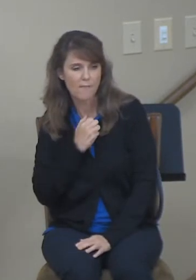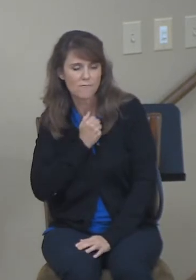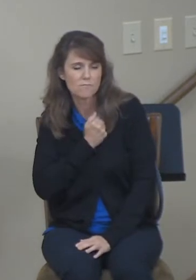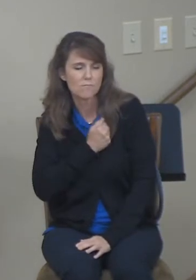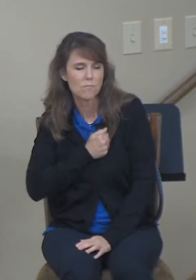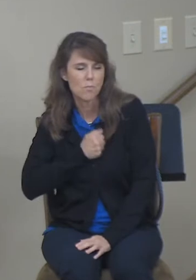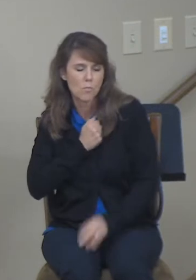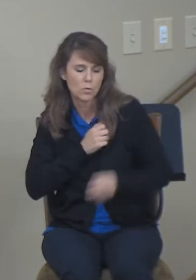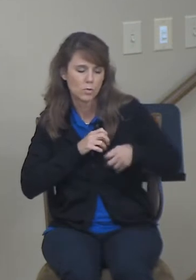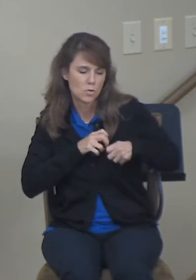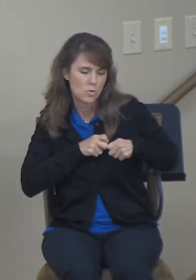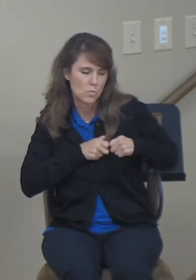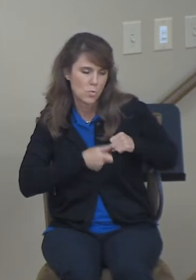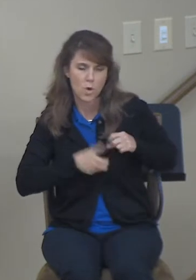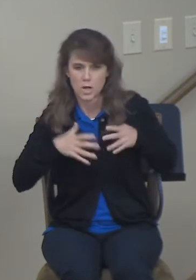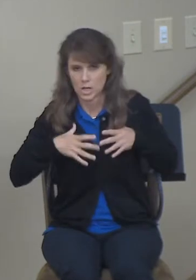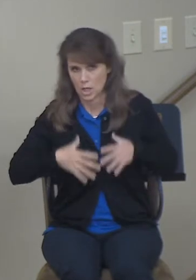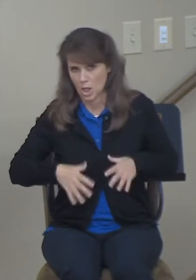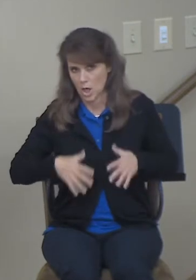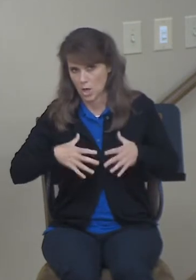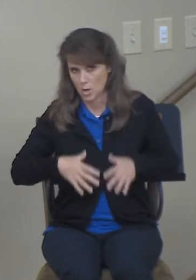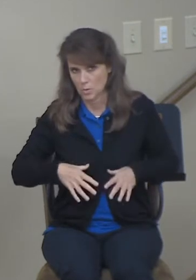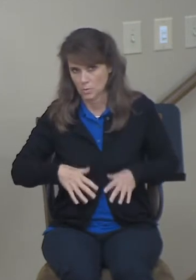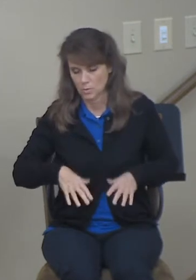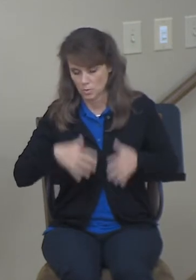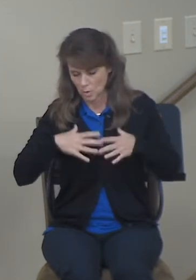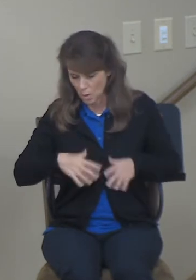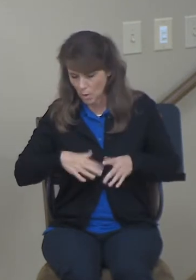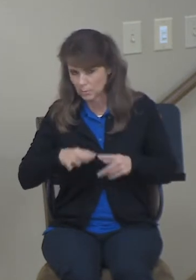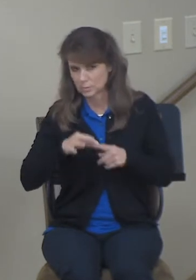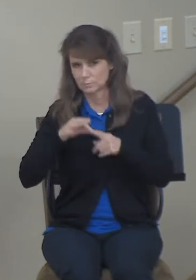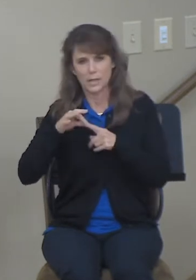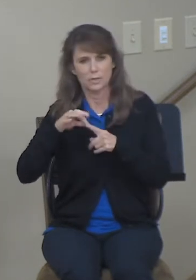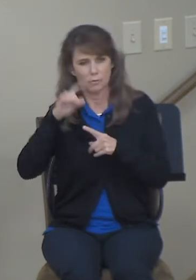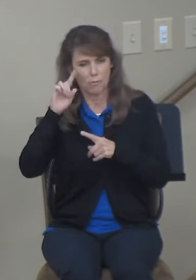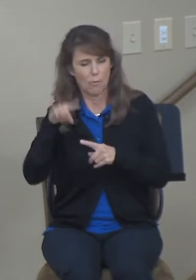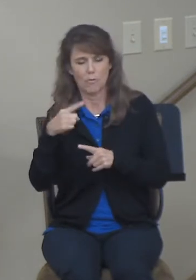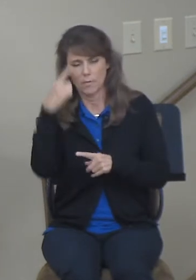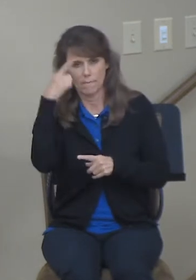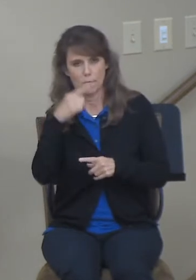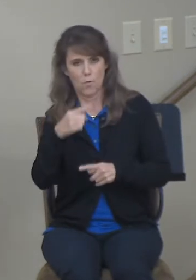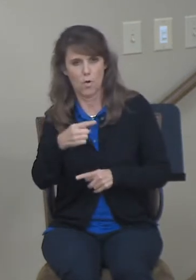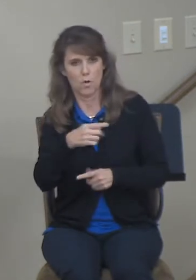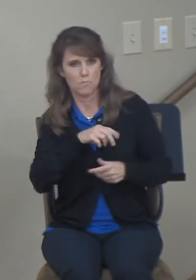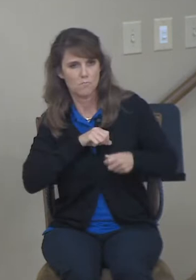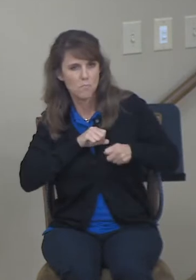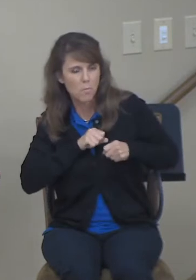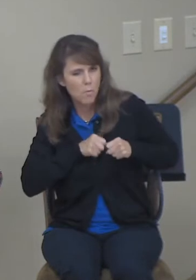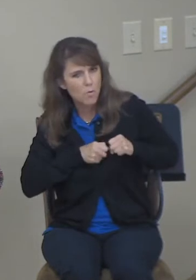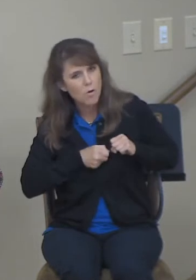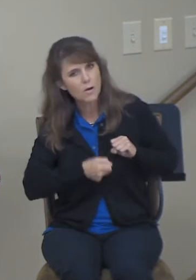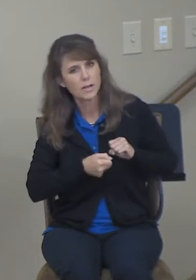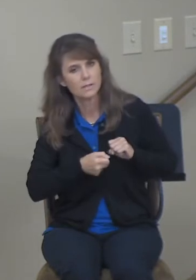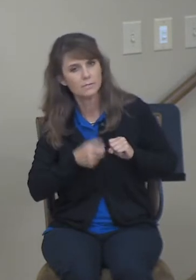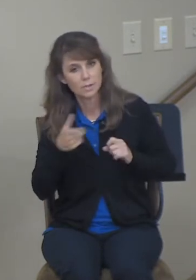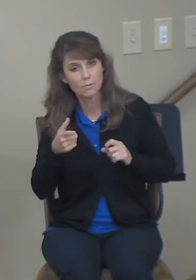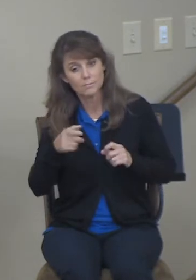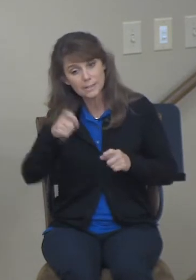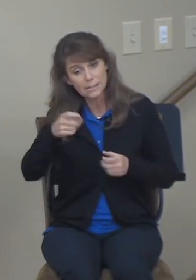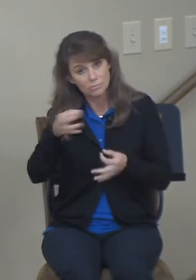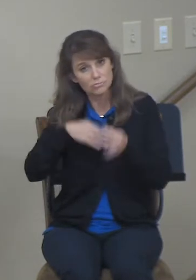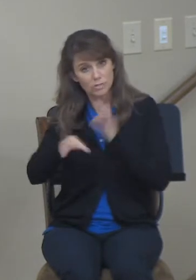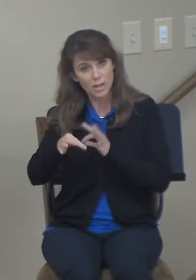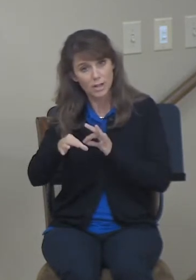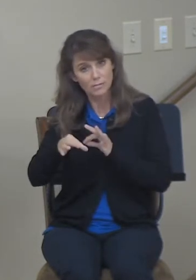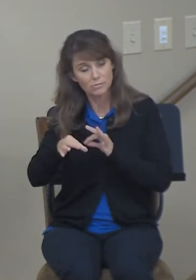off her mourning, that she was available for courtship, she was available for marriage, she was going to resume her